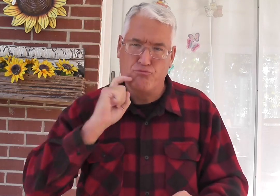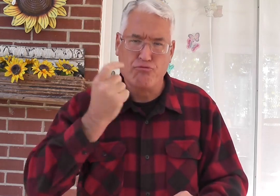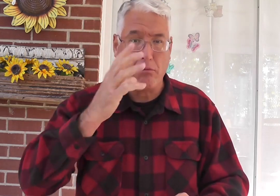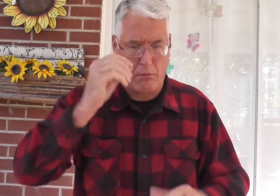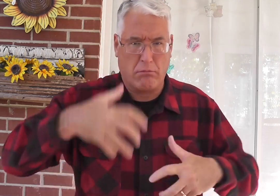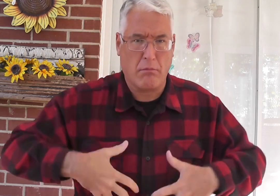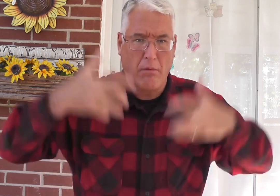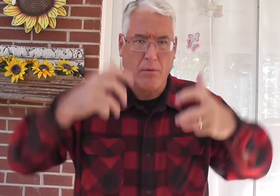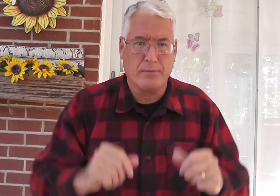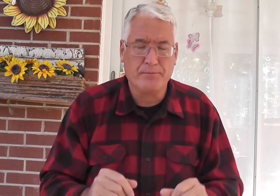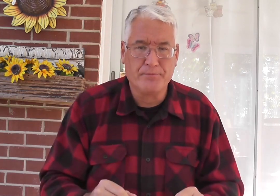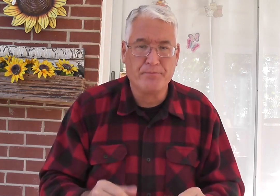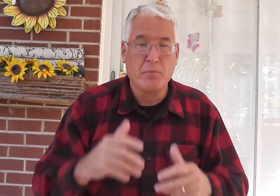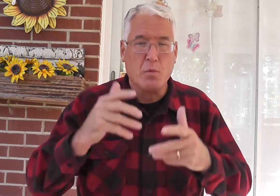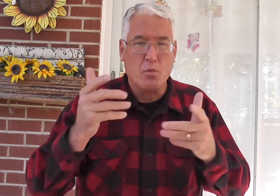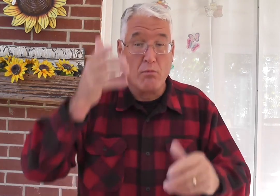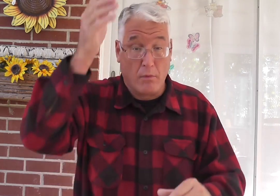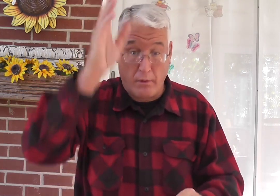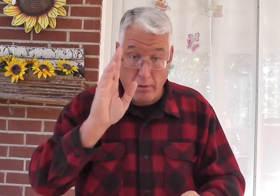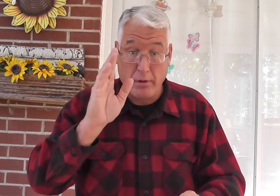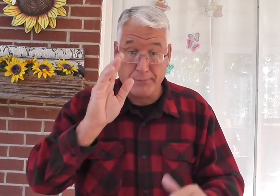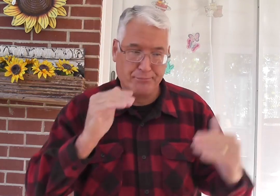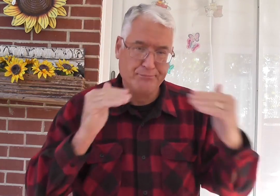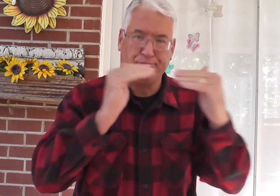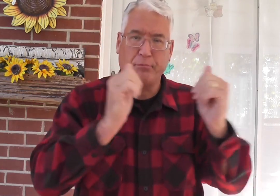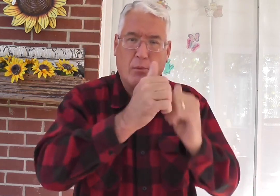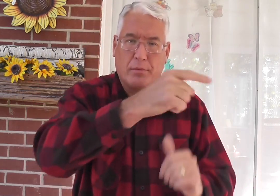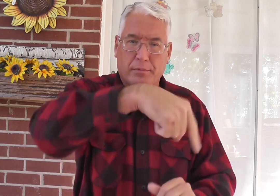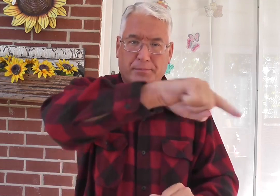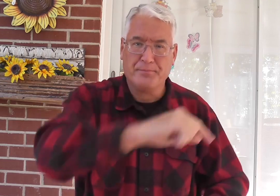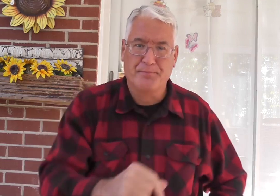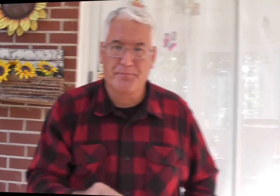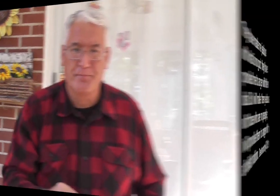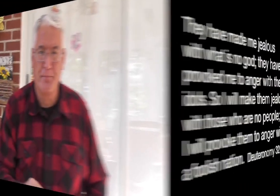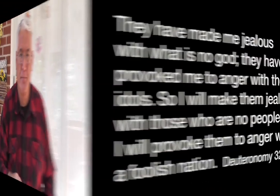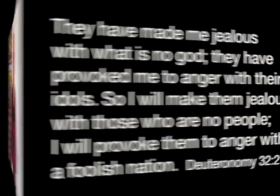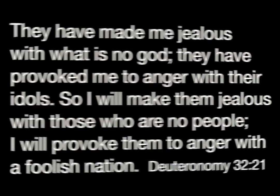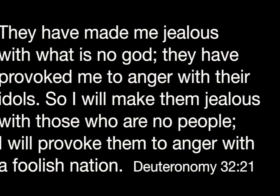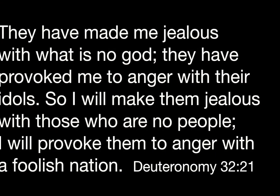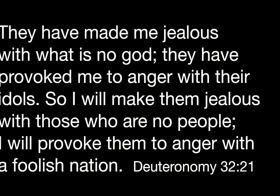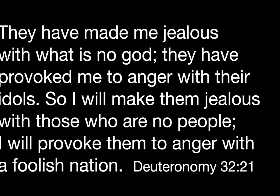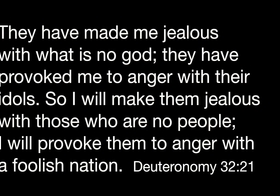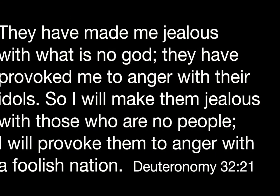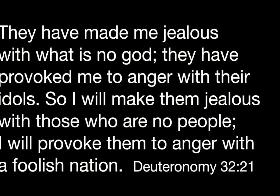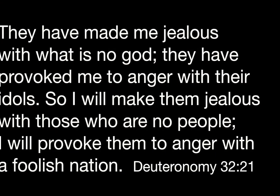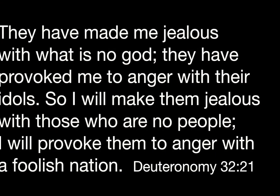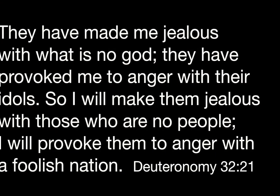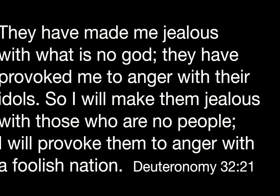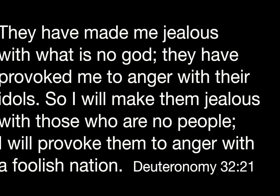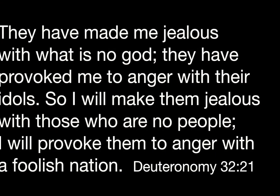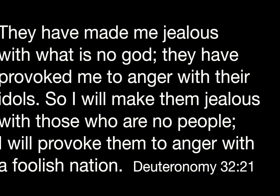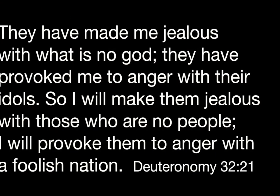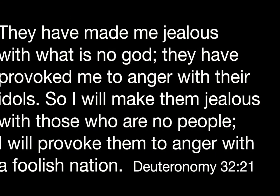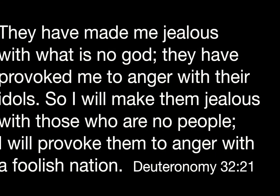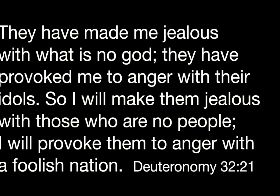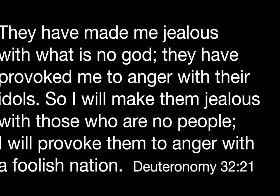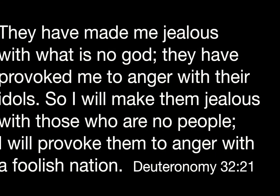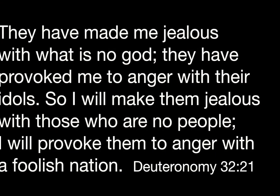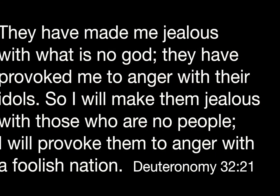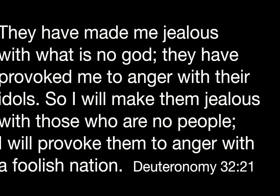and making God, the real God, jealous and angry. And he decided to get even with them. They have made me jealous with